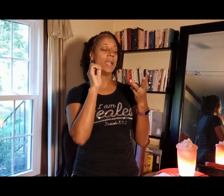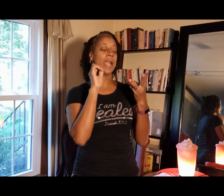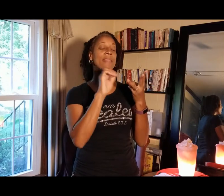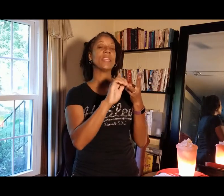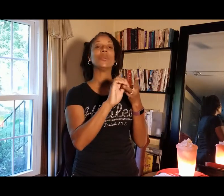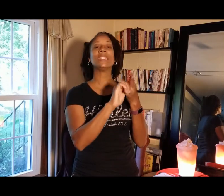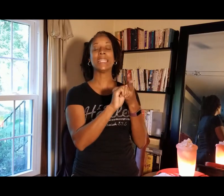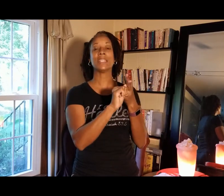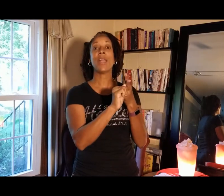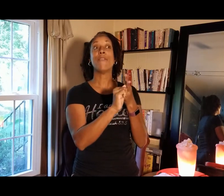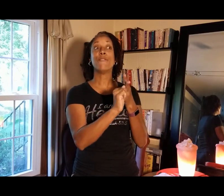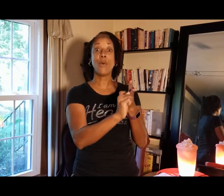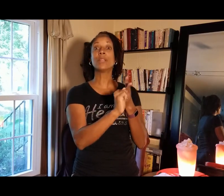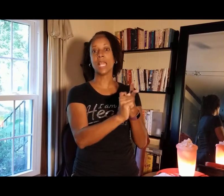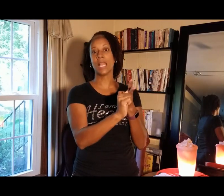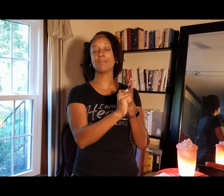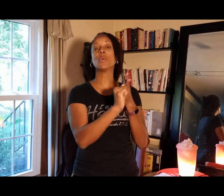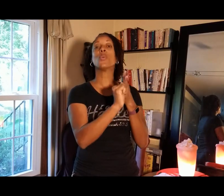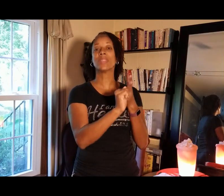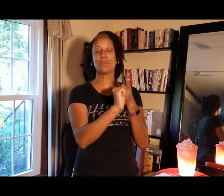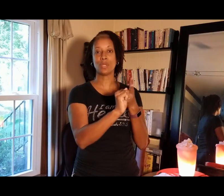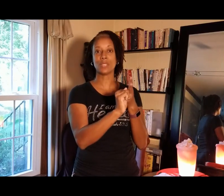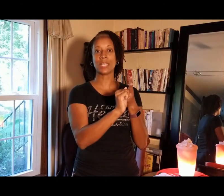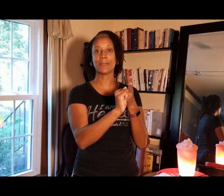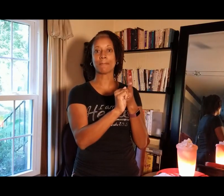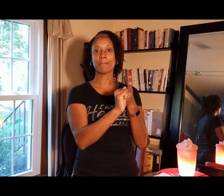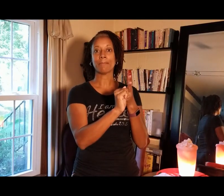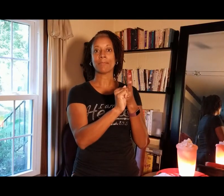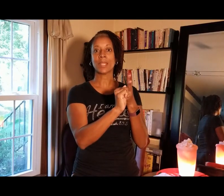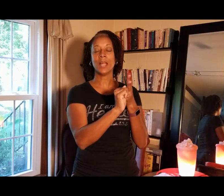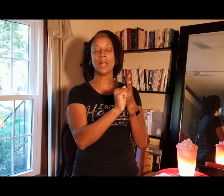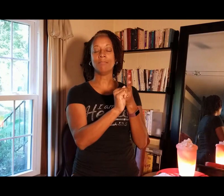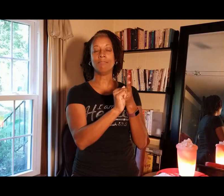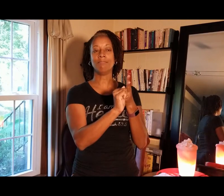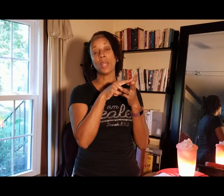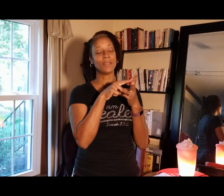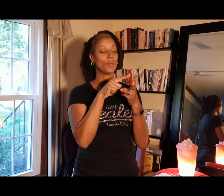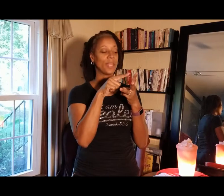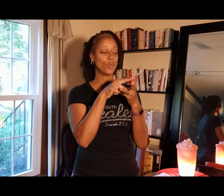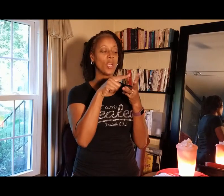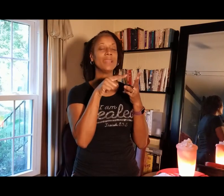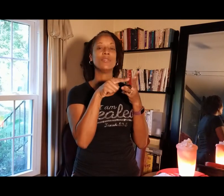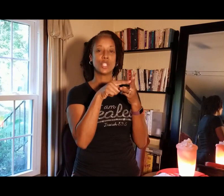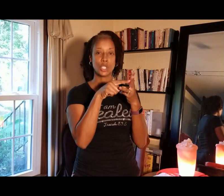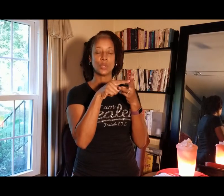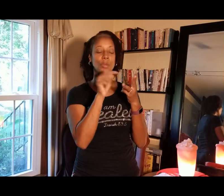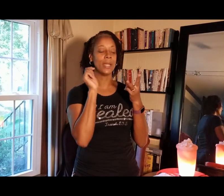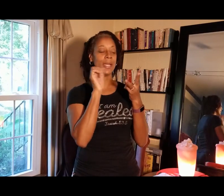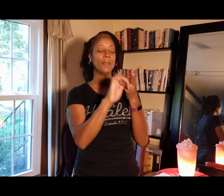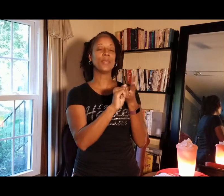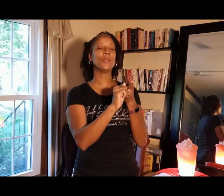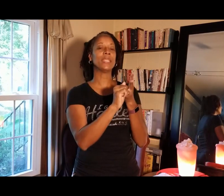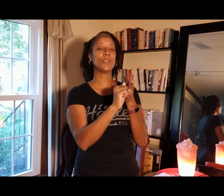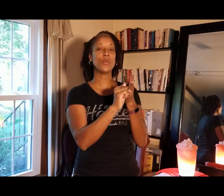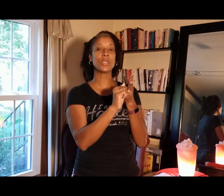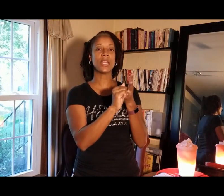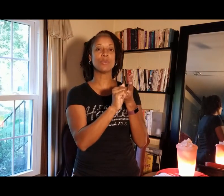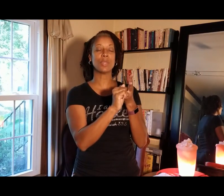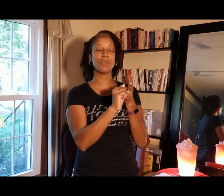And then we did it four times with the music. Um, so that's one, two, then we did it four times with the